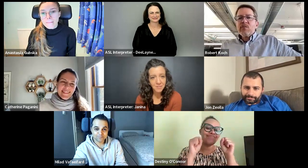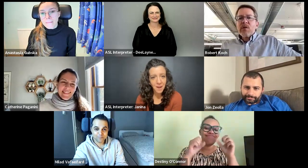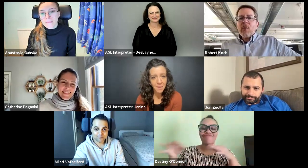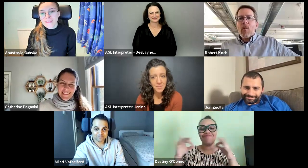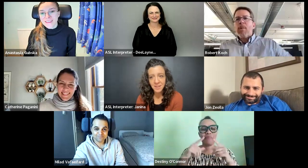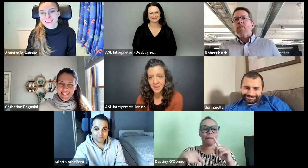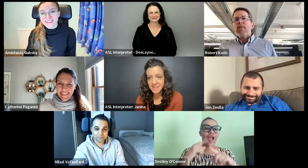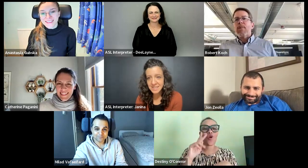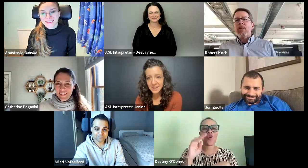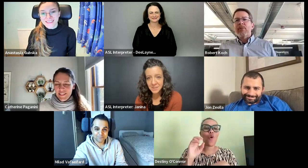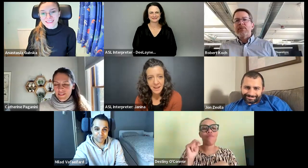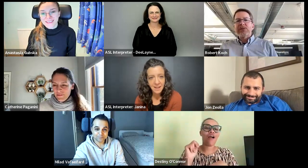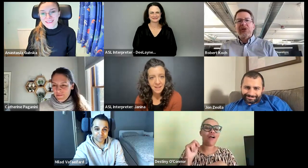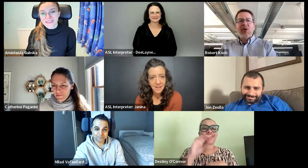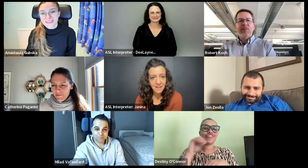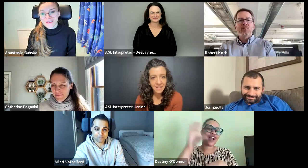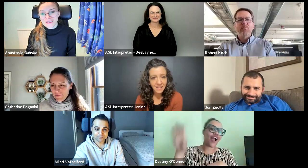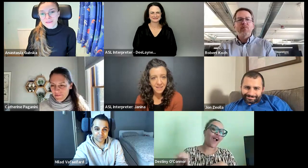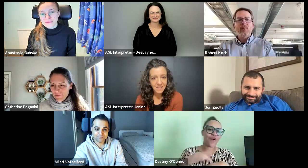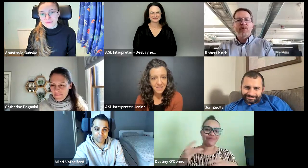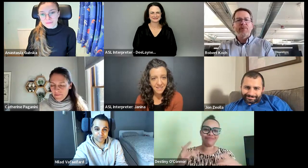All right, Rob, you can go ahead and take it away.